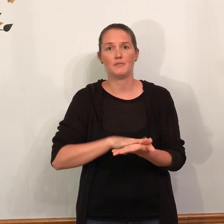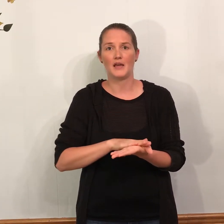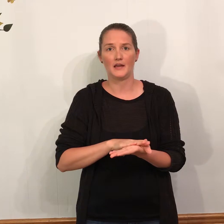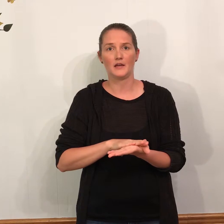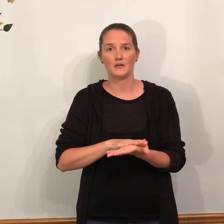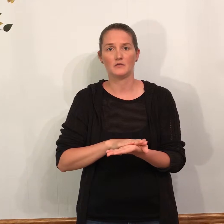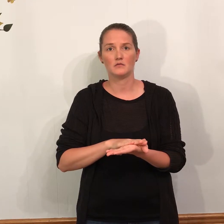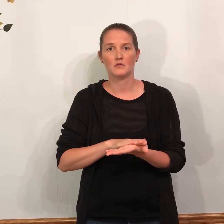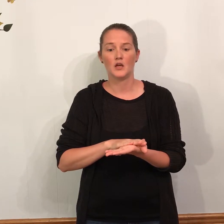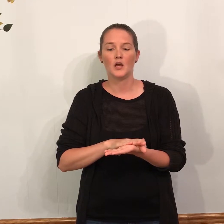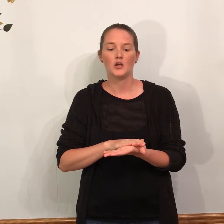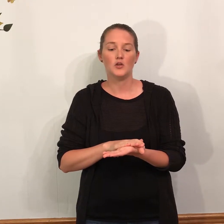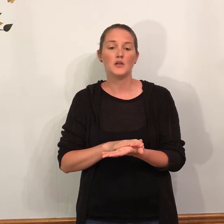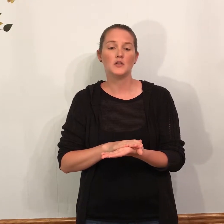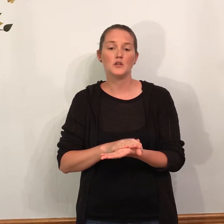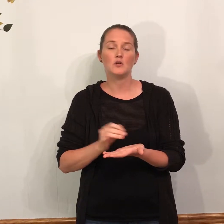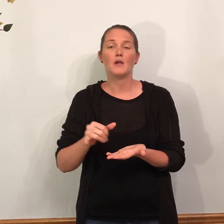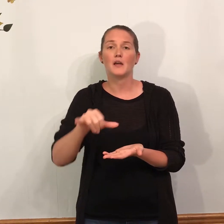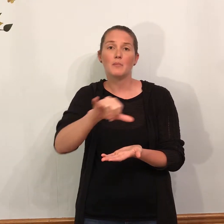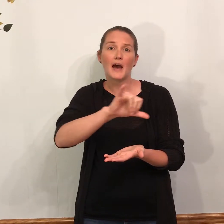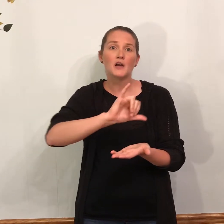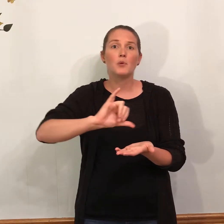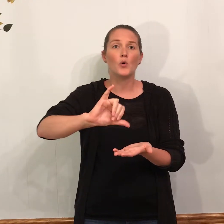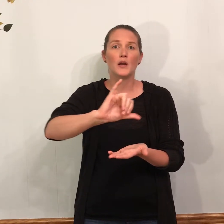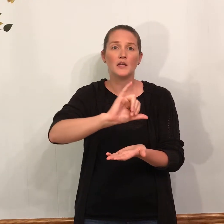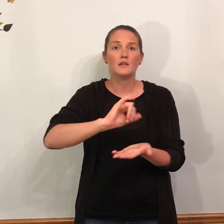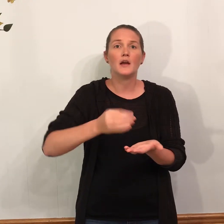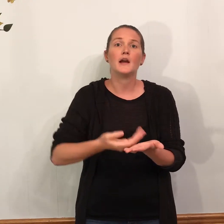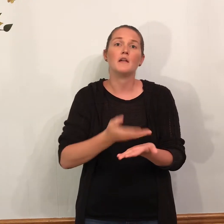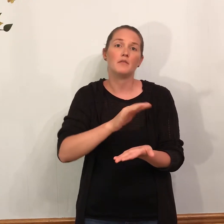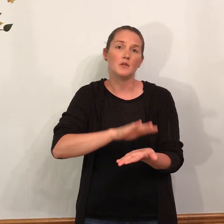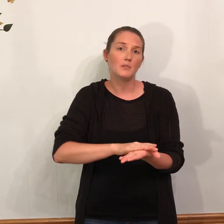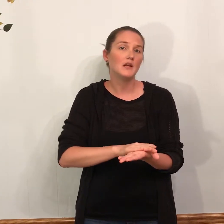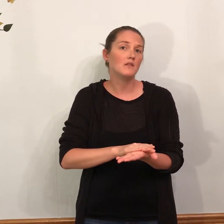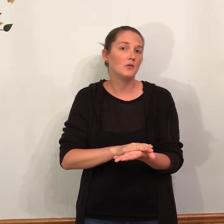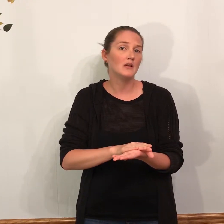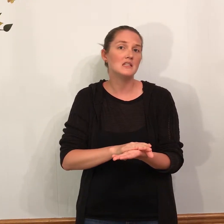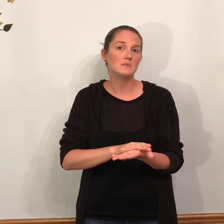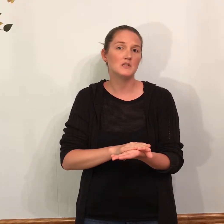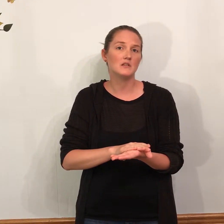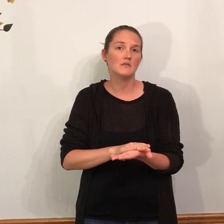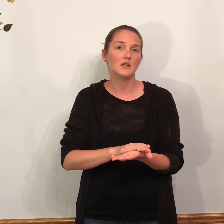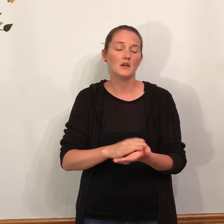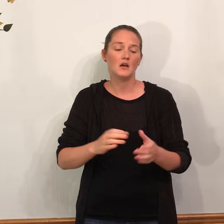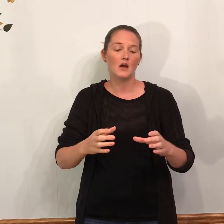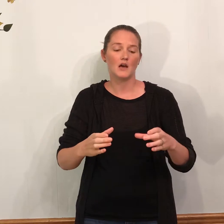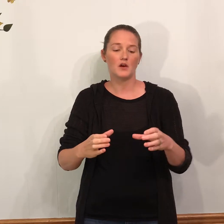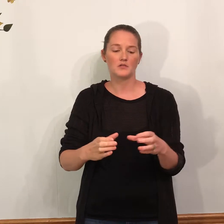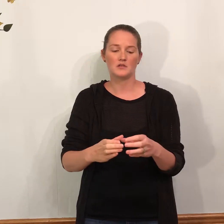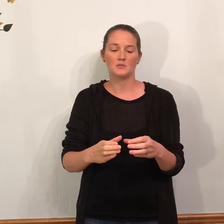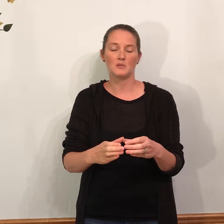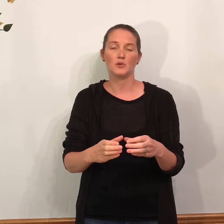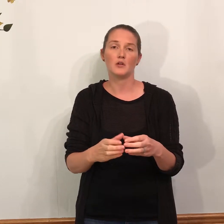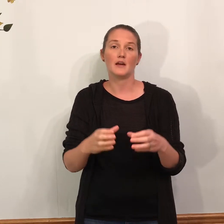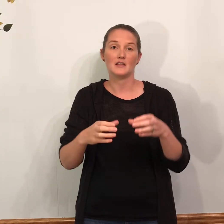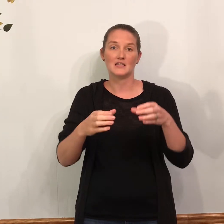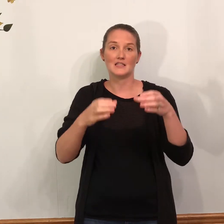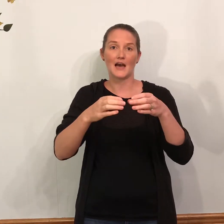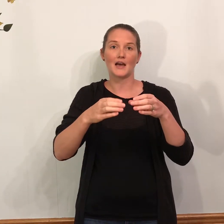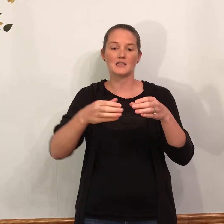Pancake. You can do like batter pouring in there and flipping if you want to get specific. I've also seen people do like the stacks